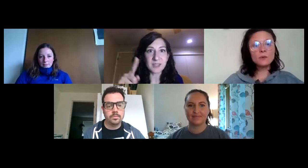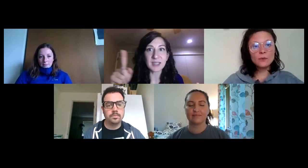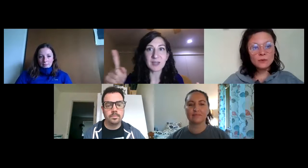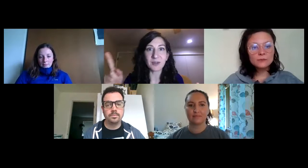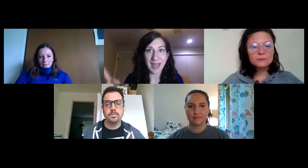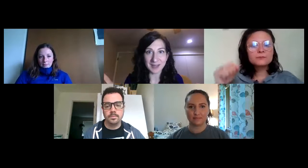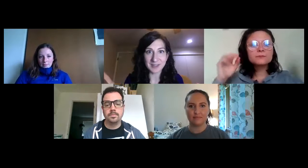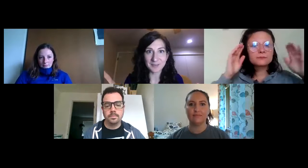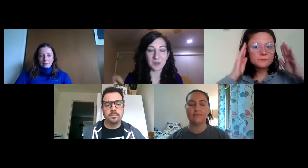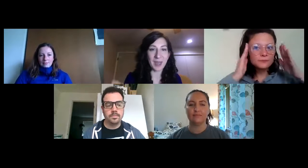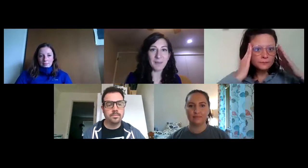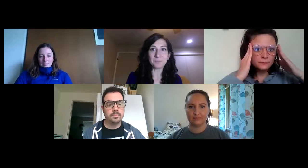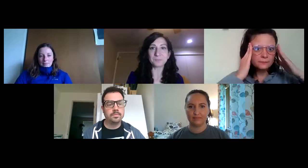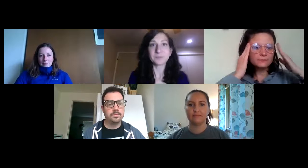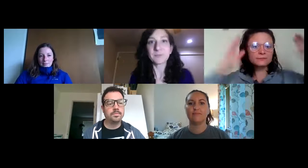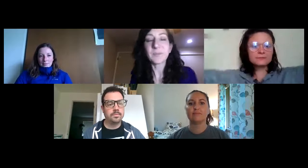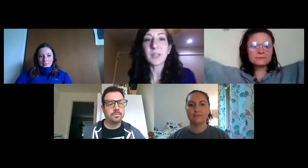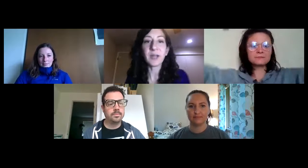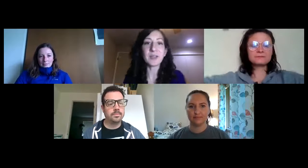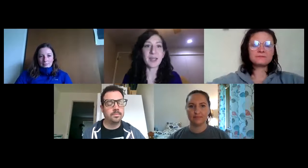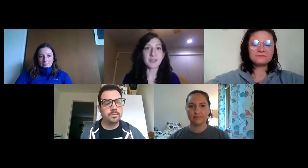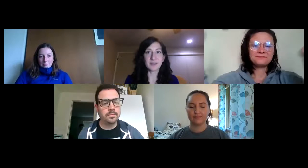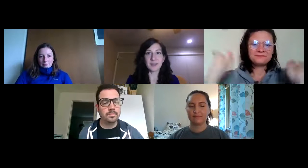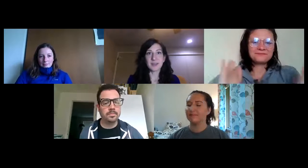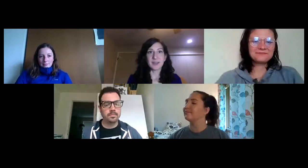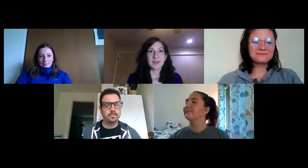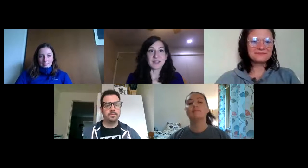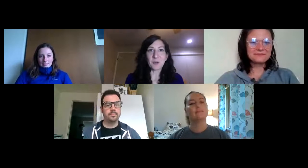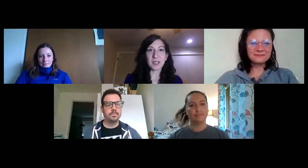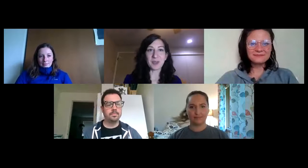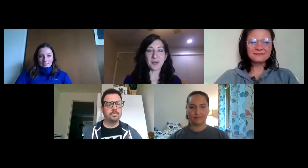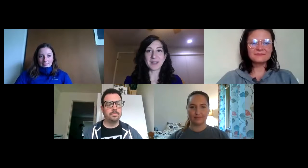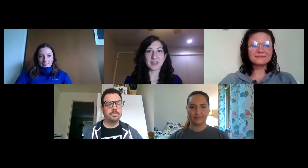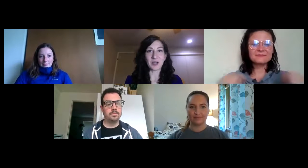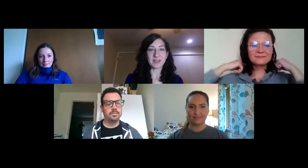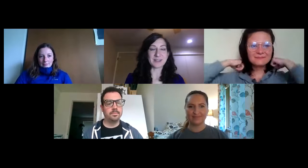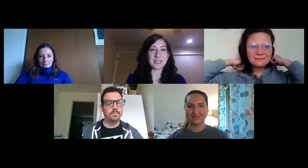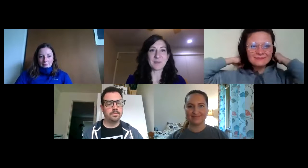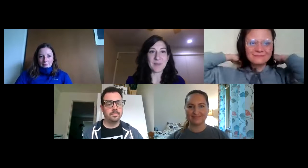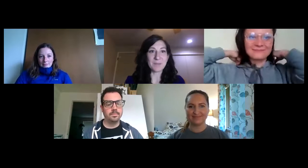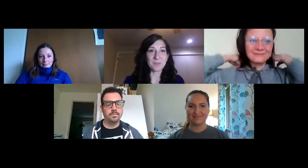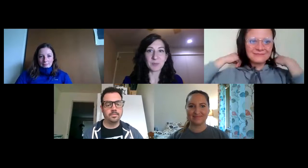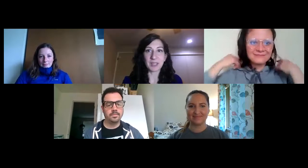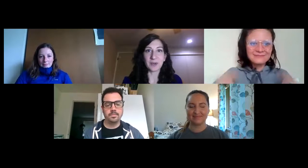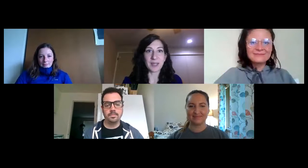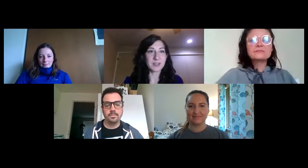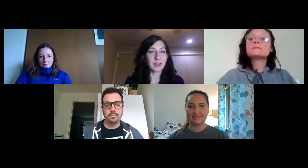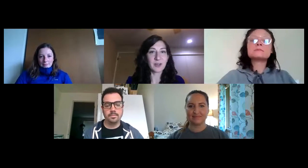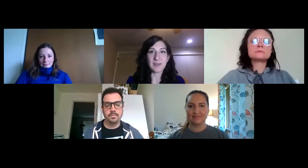the leader next. Okay. All right, you guys, I'm going to go ahead and start. It doesn't need to be me. So we can go ahead and start and then